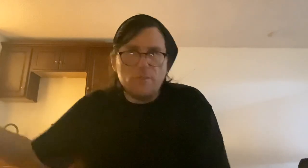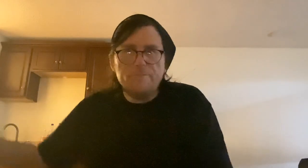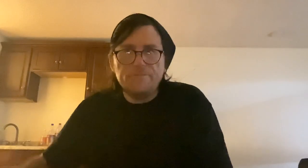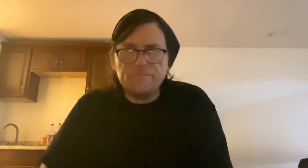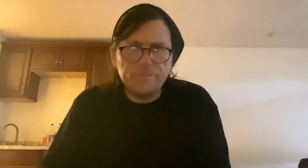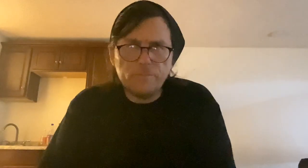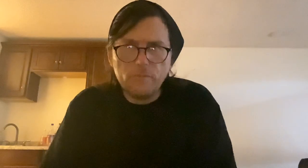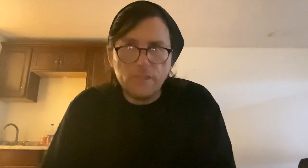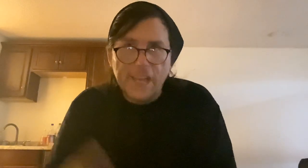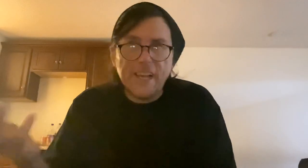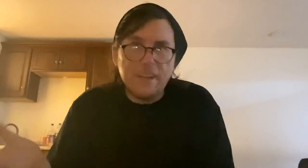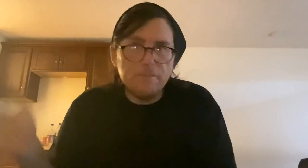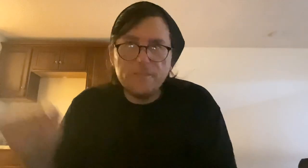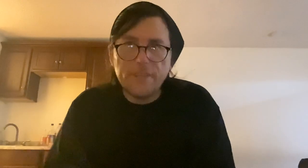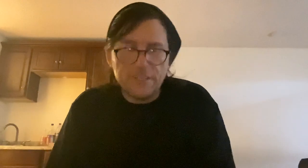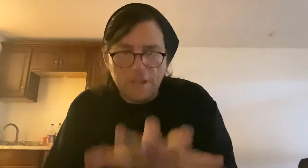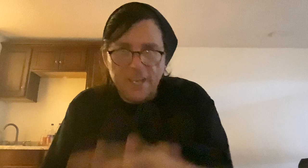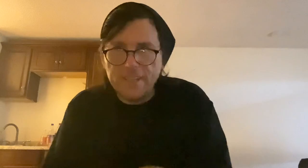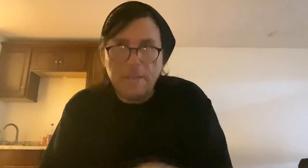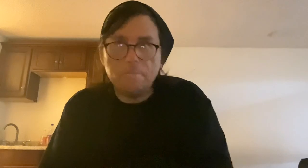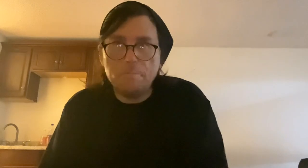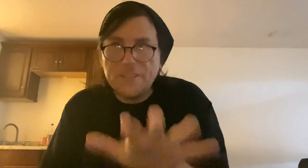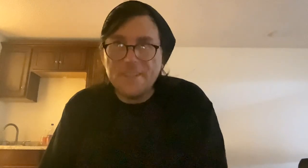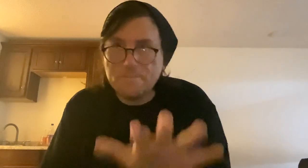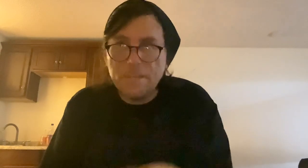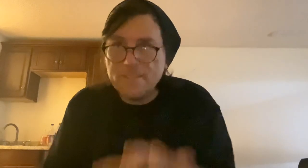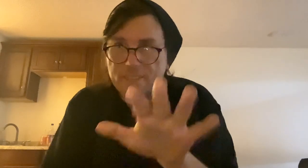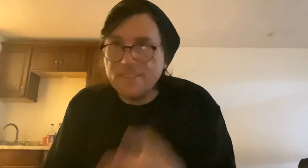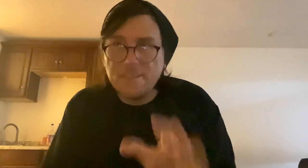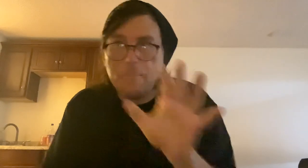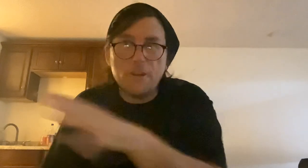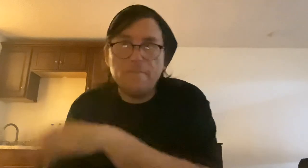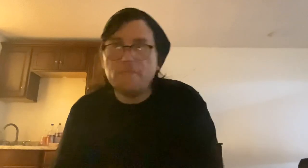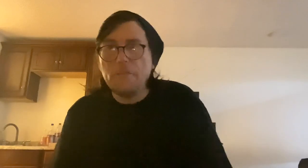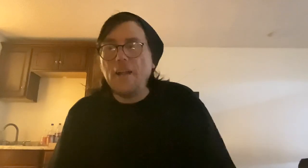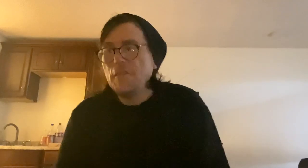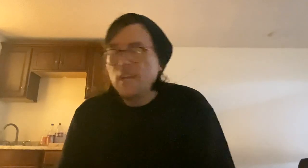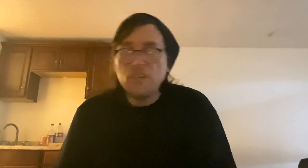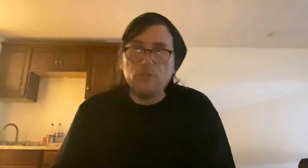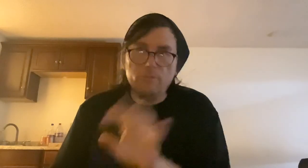that kind of things, but keep business, business and separate from that. You,